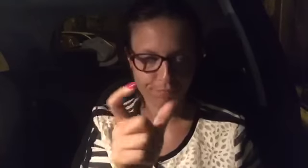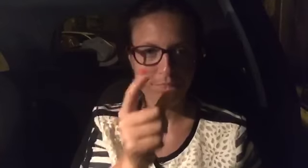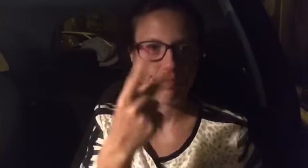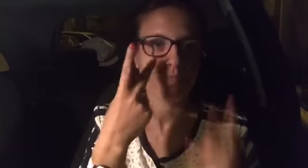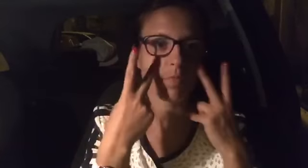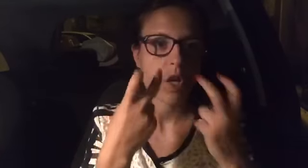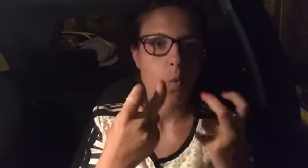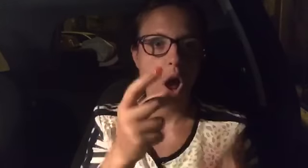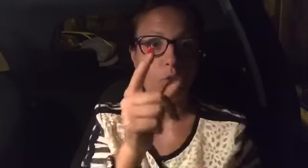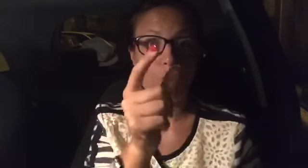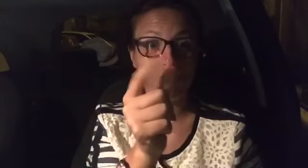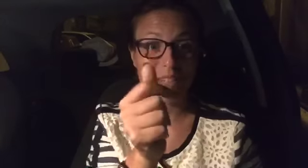I love punching